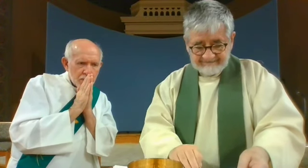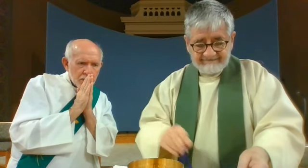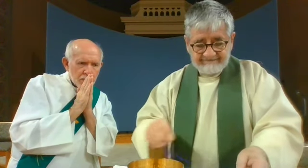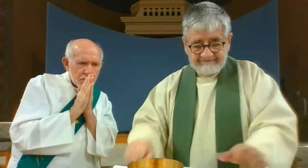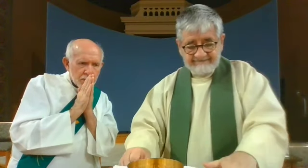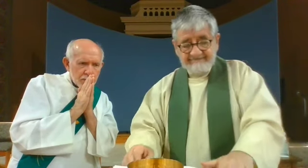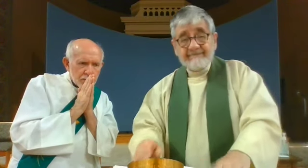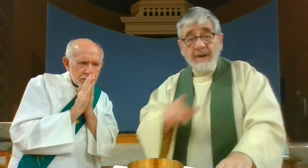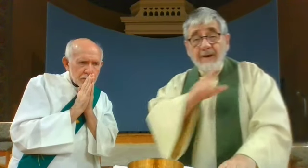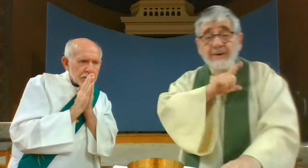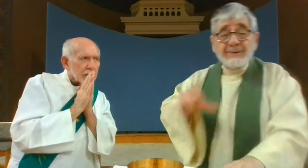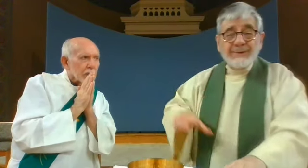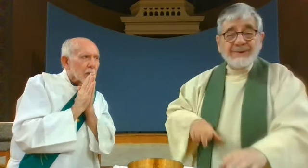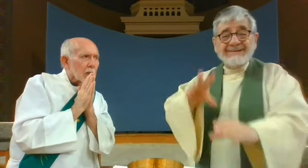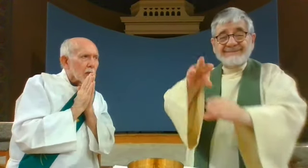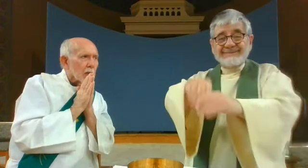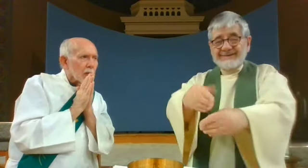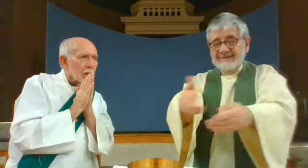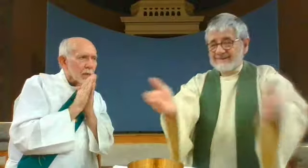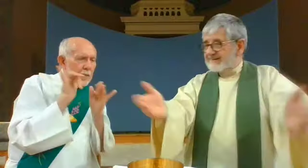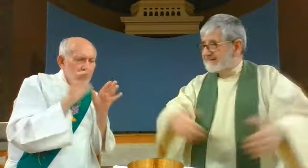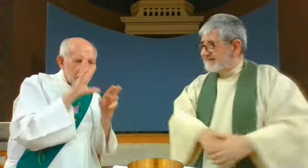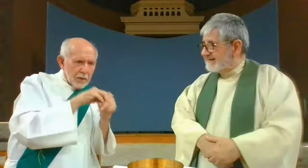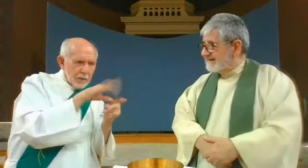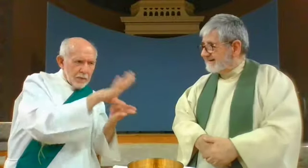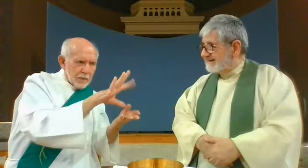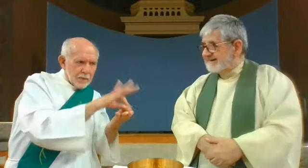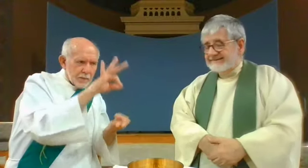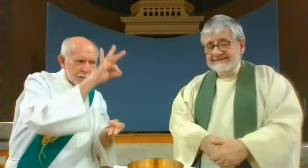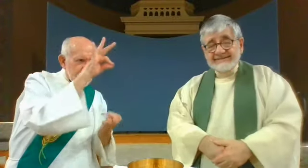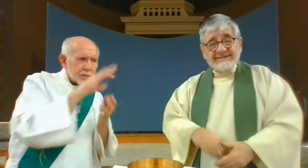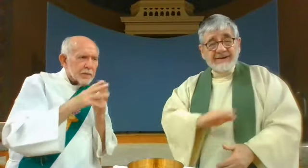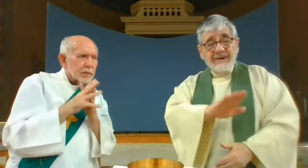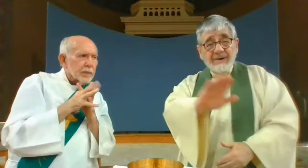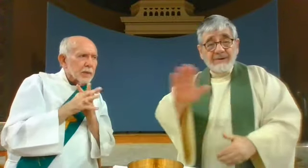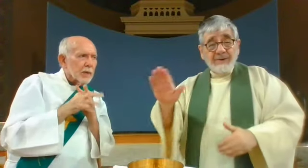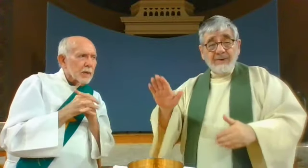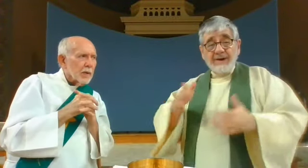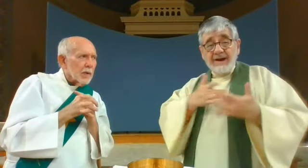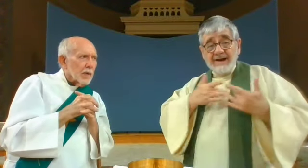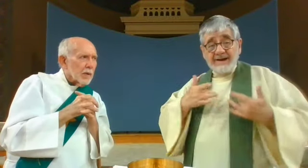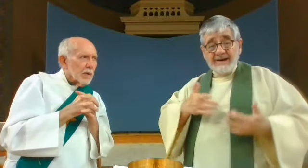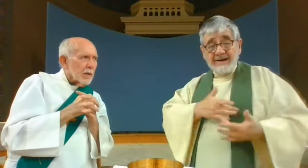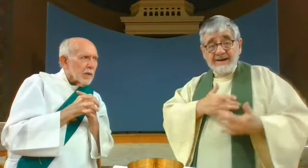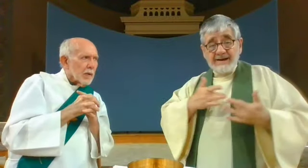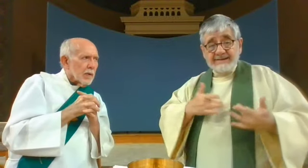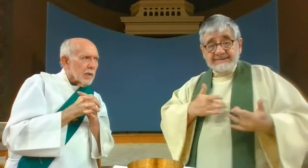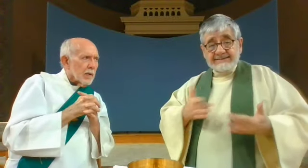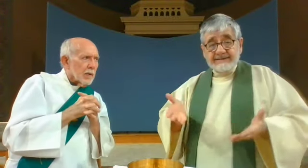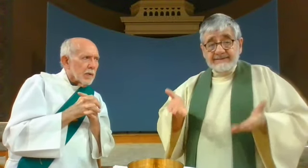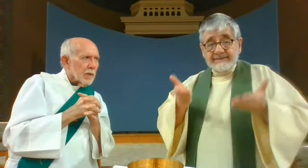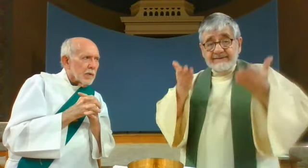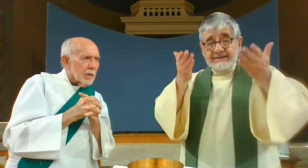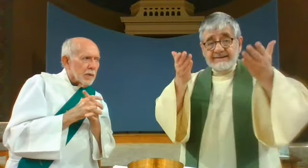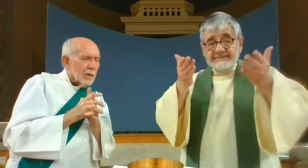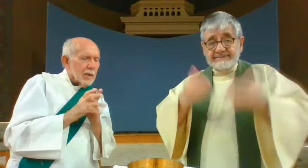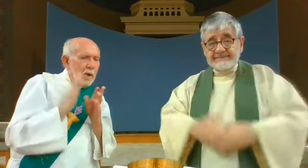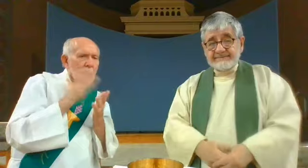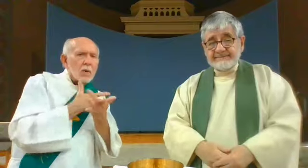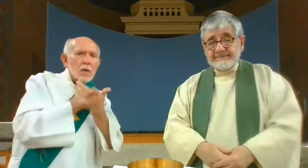The Lord be with you, and with your spirit. Lift up your hearts. We lift them up to the